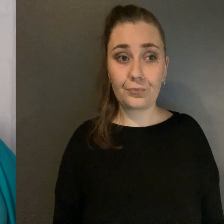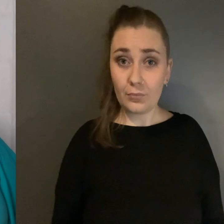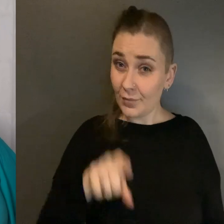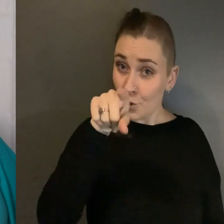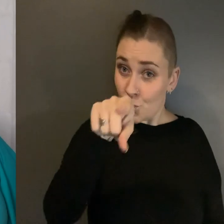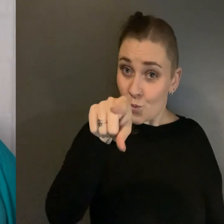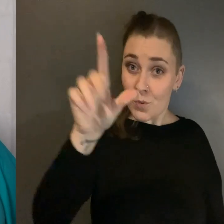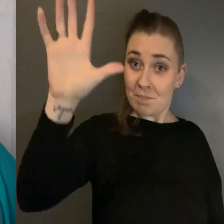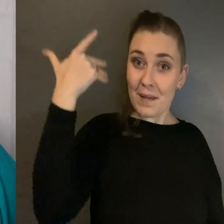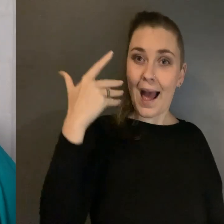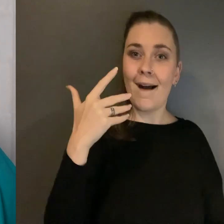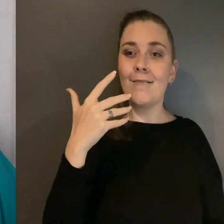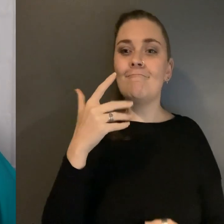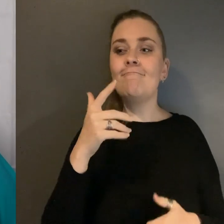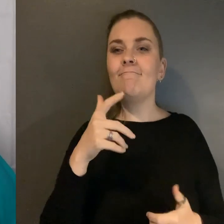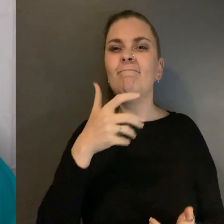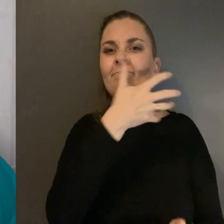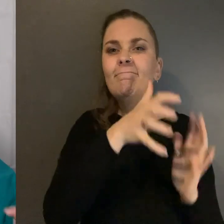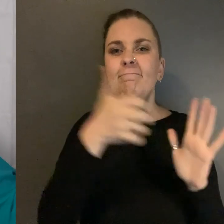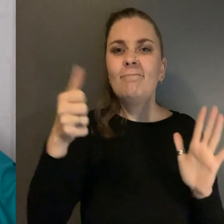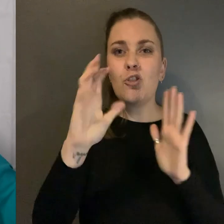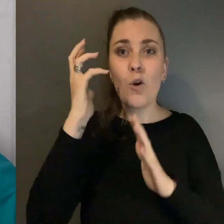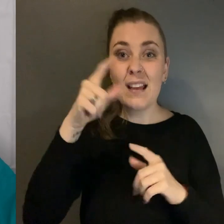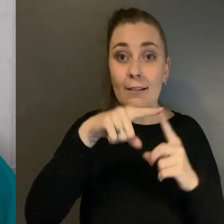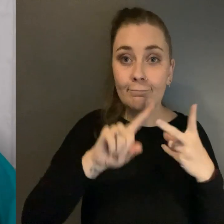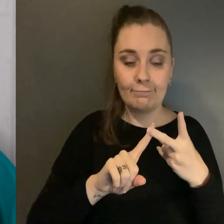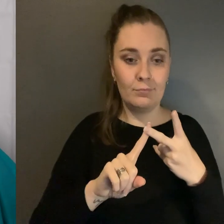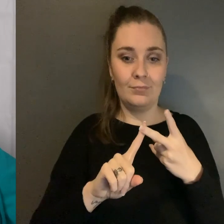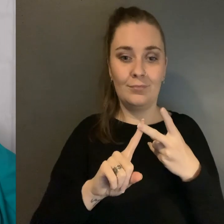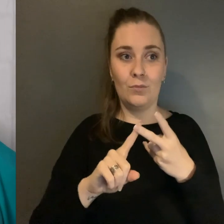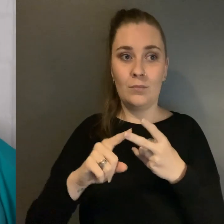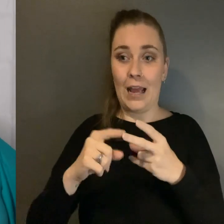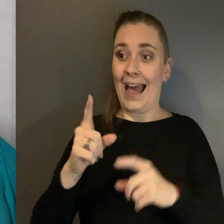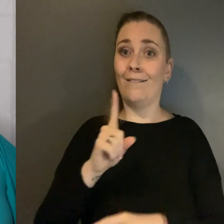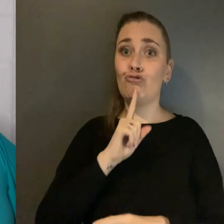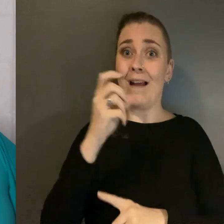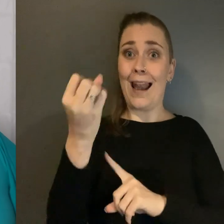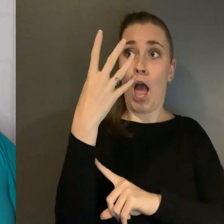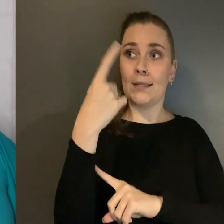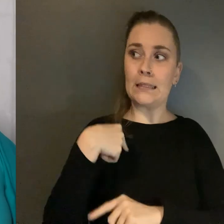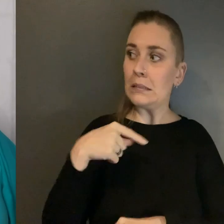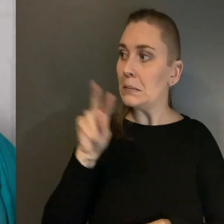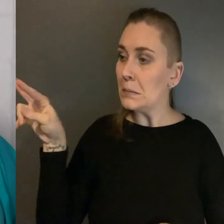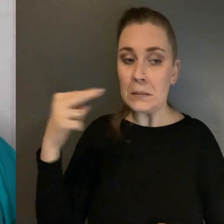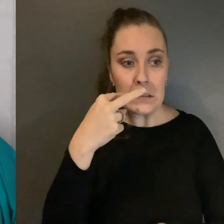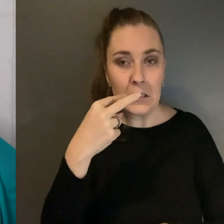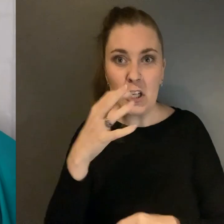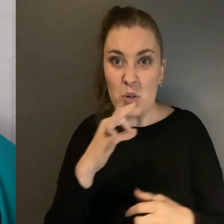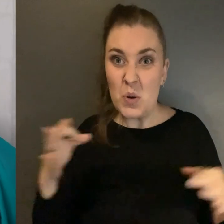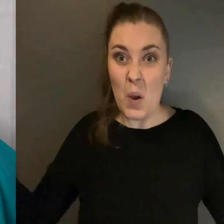ever pirated a movie? Crossed the road against a red light because it was late and there are no cars